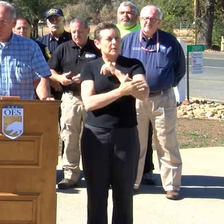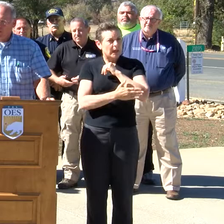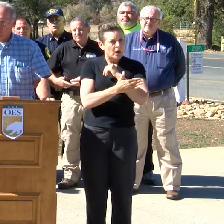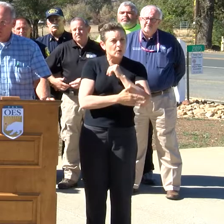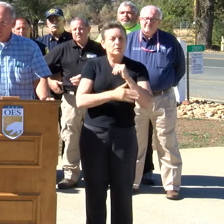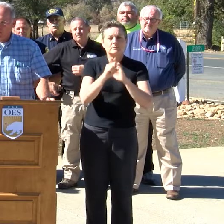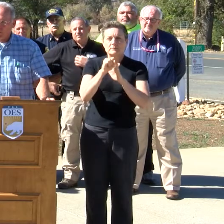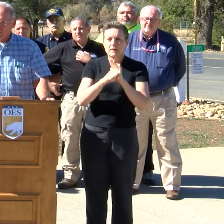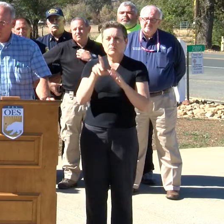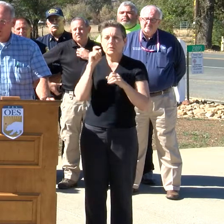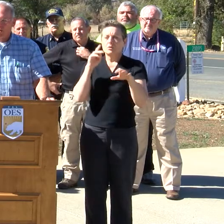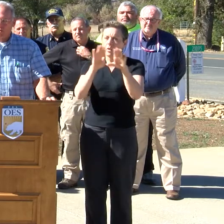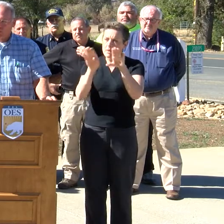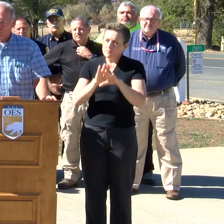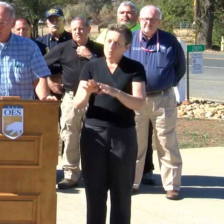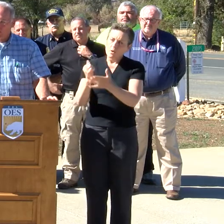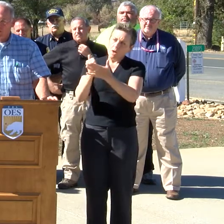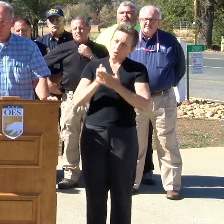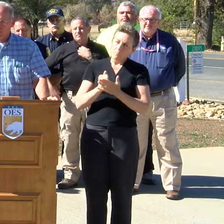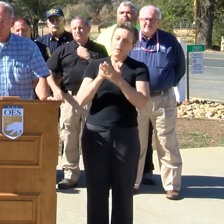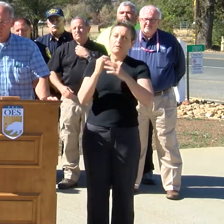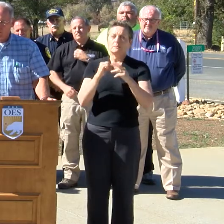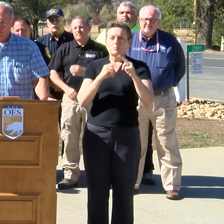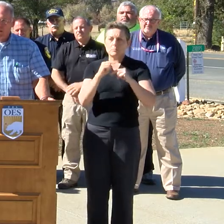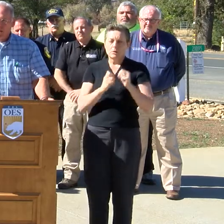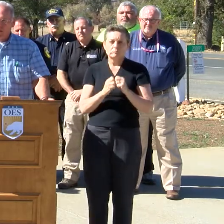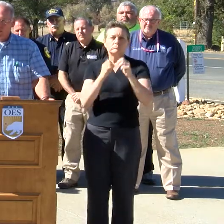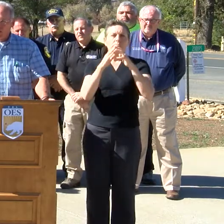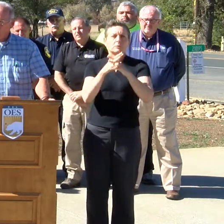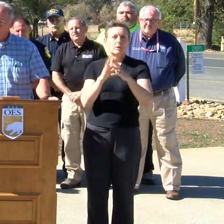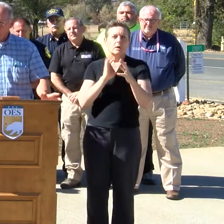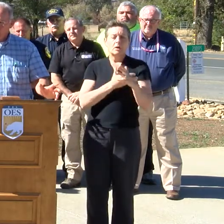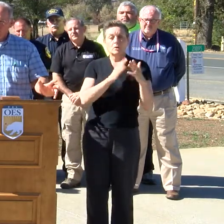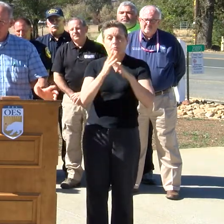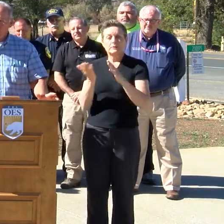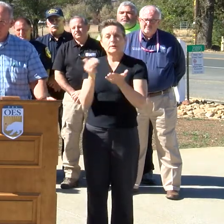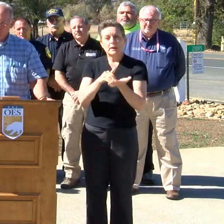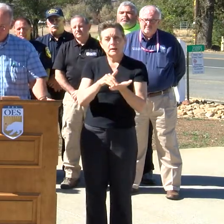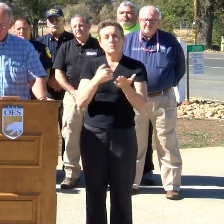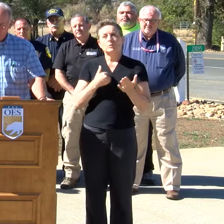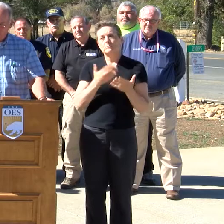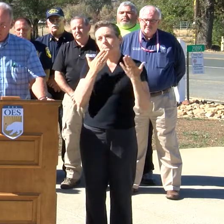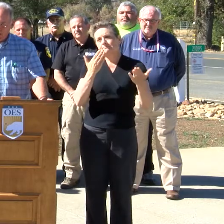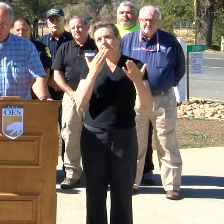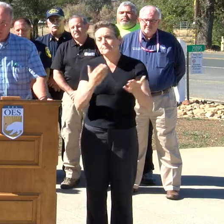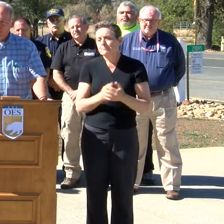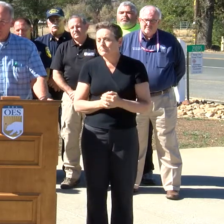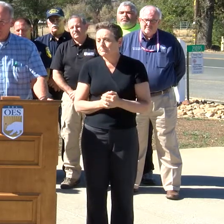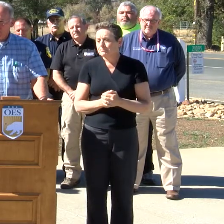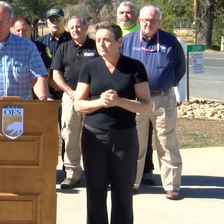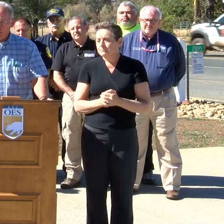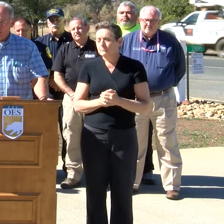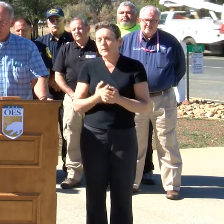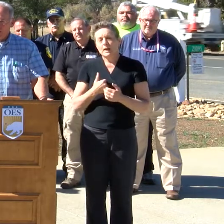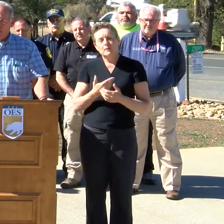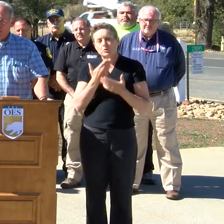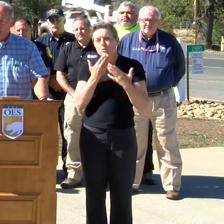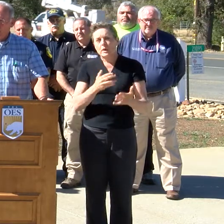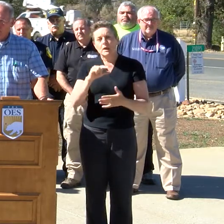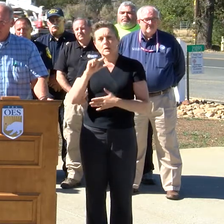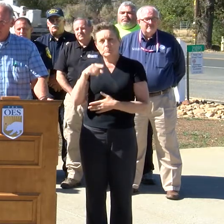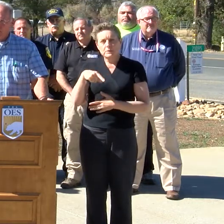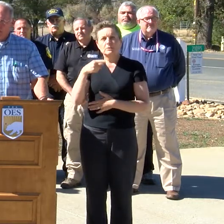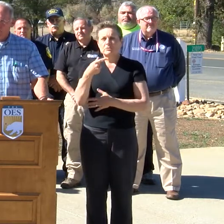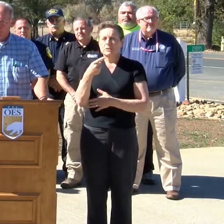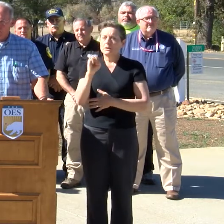the federal level, helping all of us. We are greatly appreciative of all of them. I must mention the PG&E, the